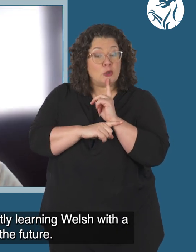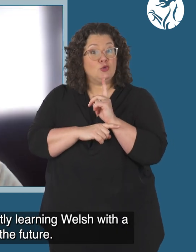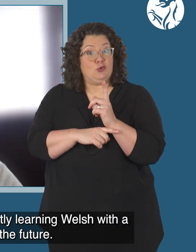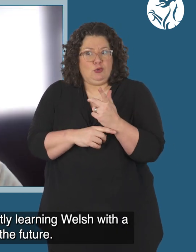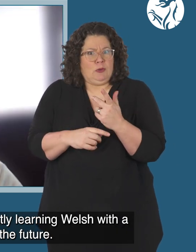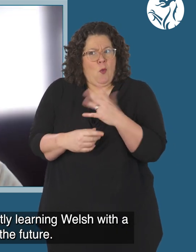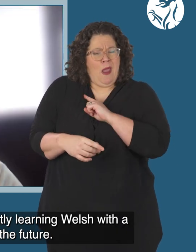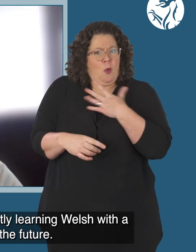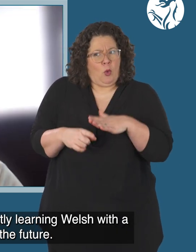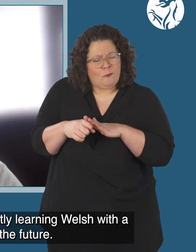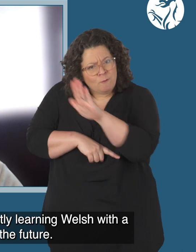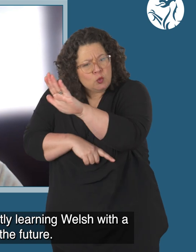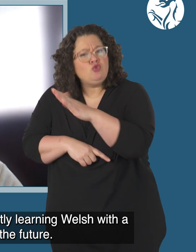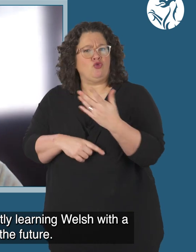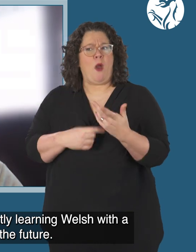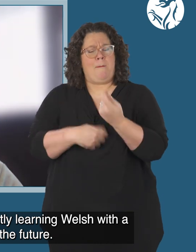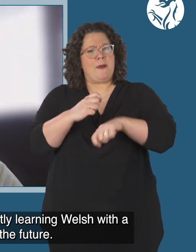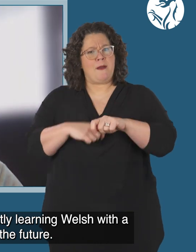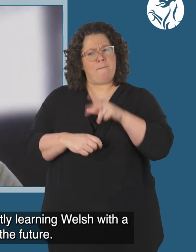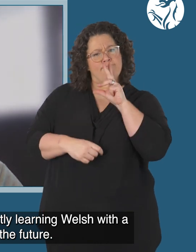learning welsh with a view of being fluent in the future